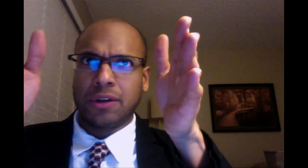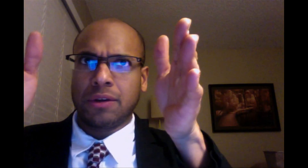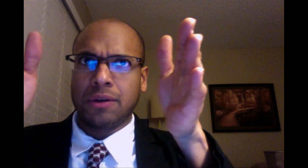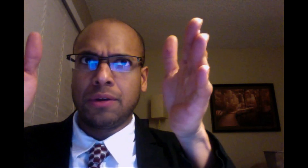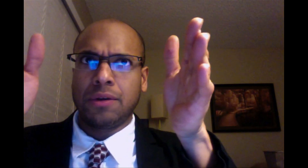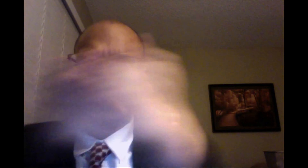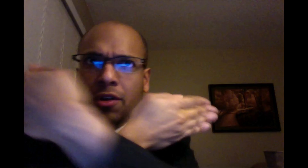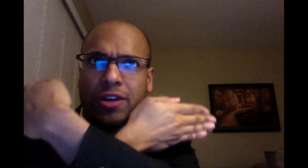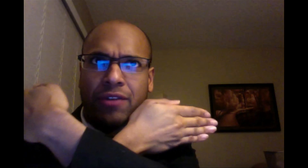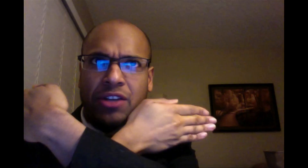in all directions.